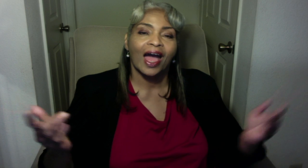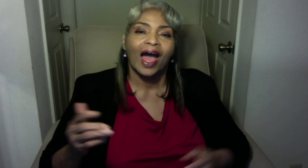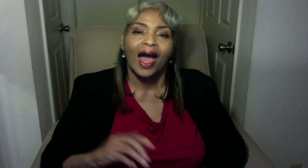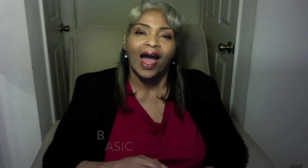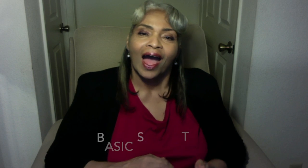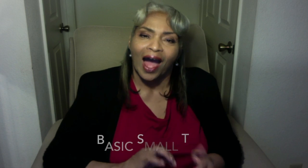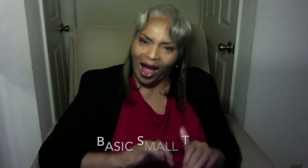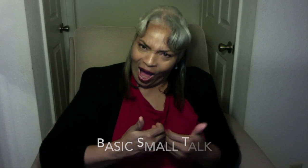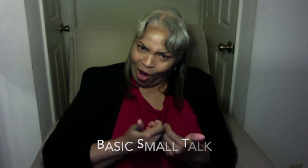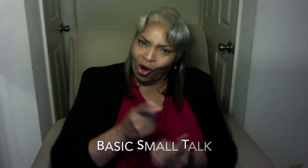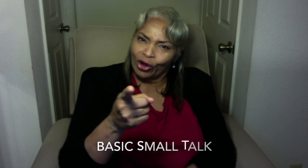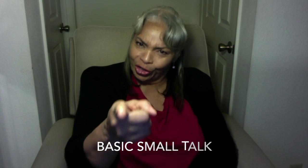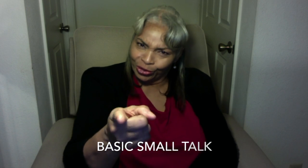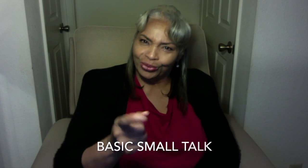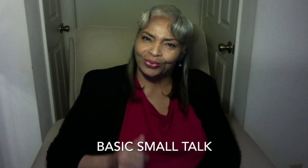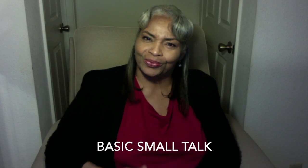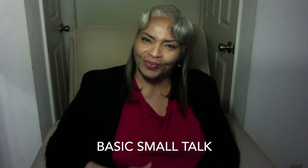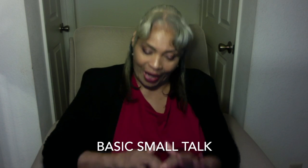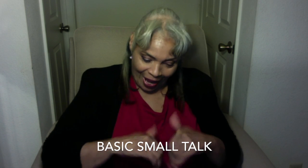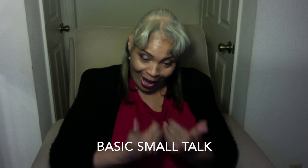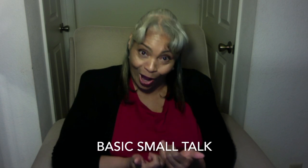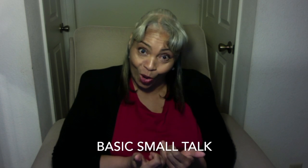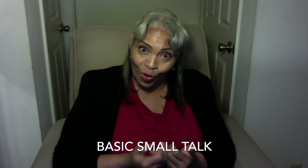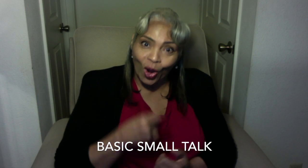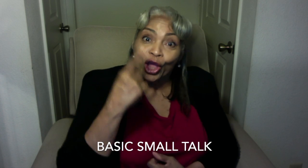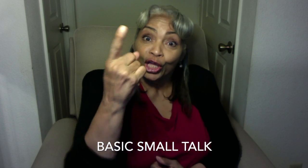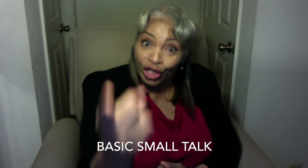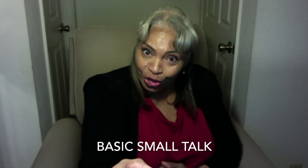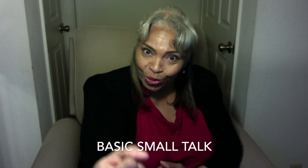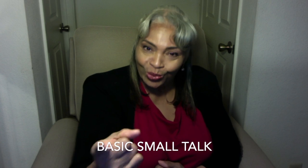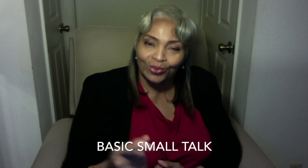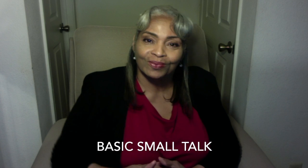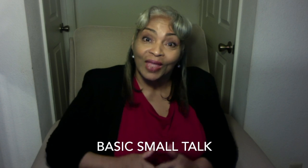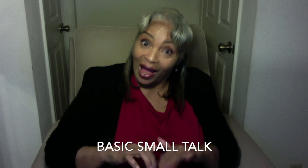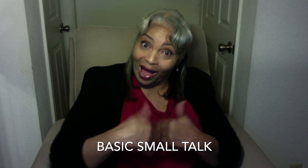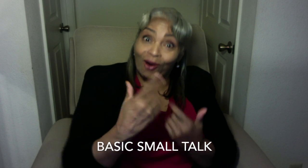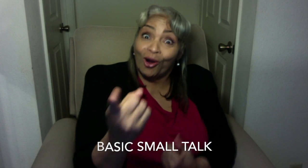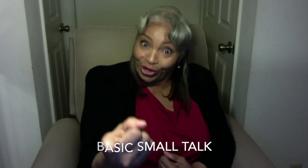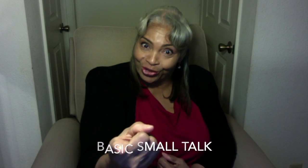How are you? How you? How are you?